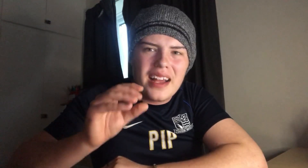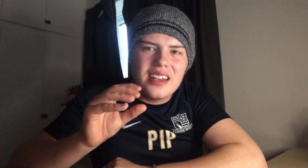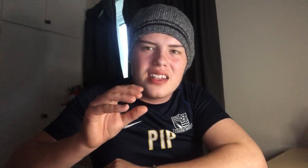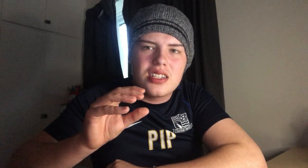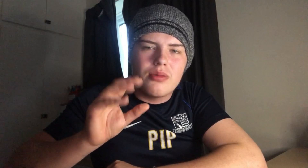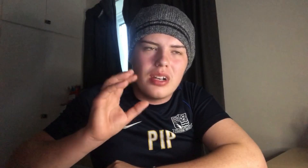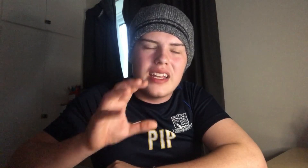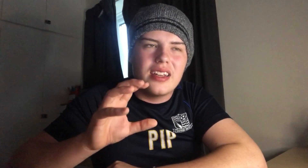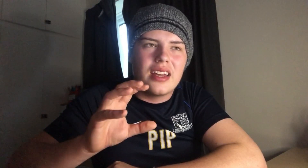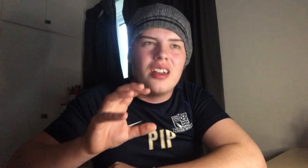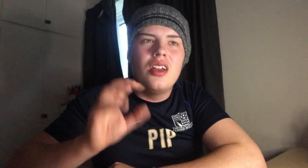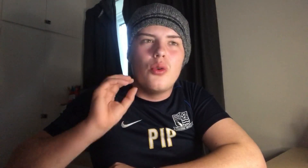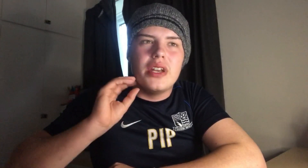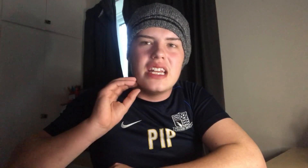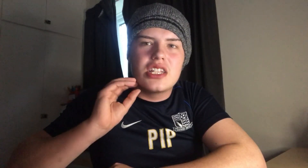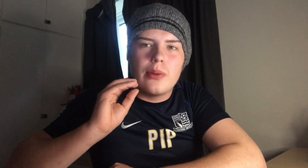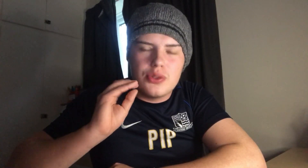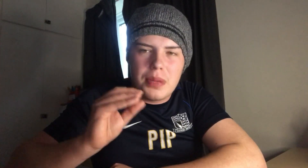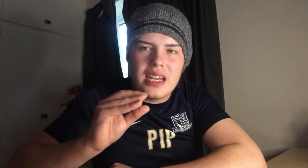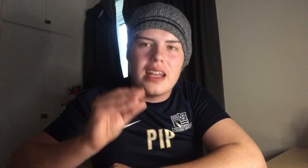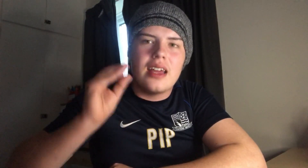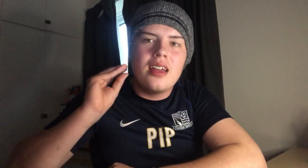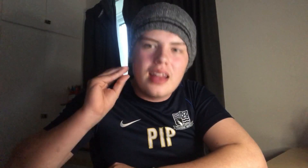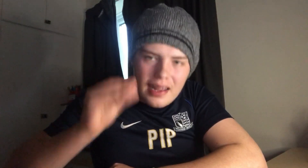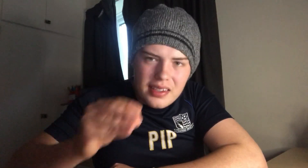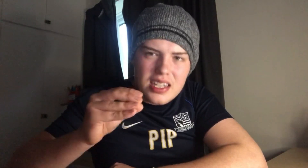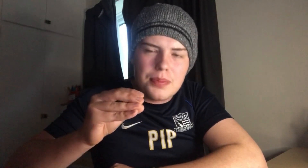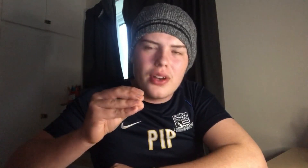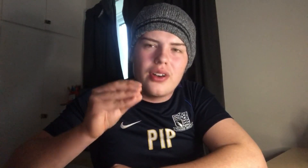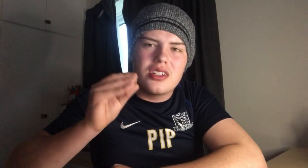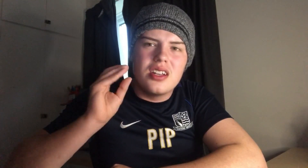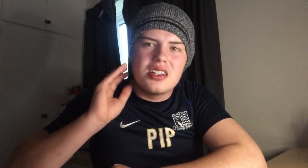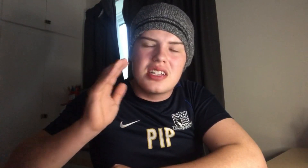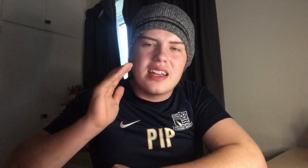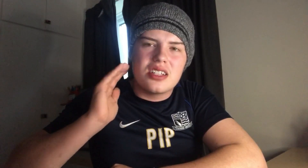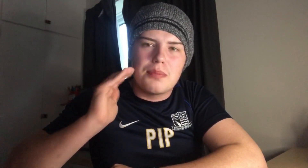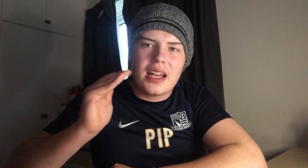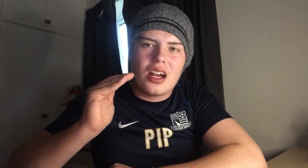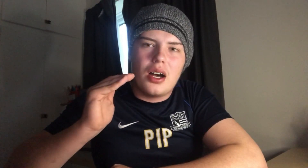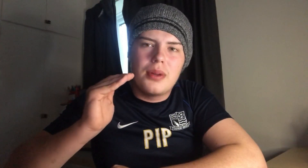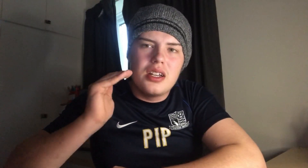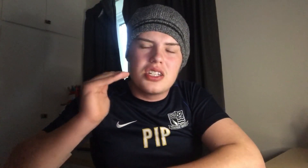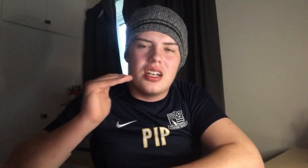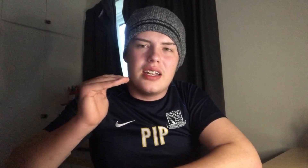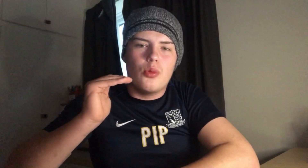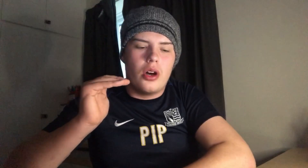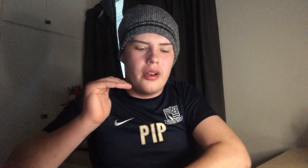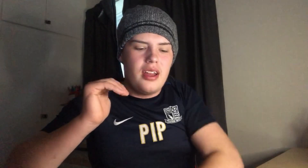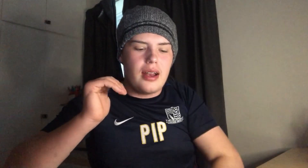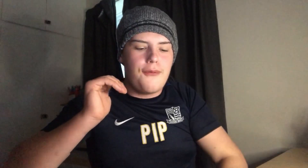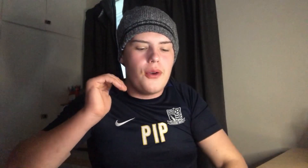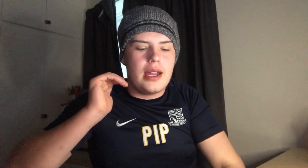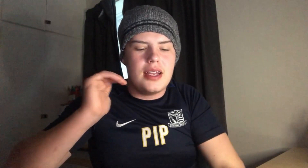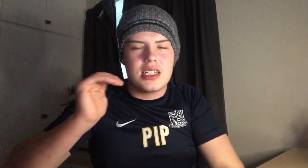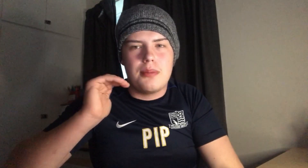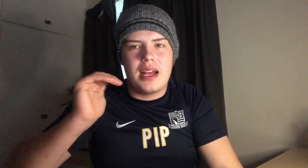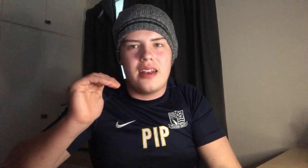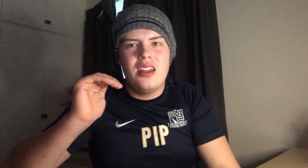back in this league again. We need someone who's been here, had the experience to take us back up to League One. I feel he is the man.